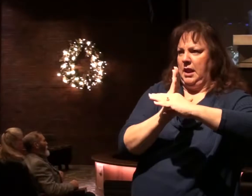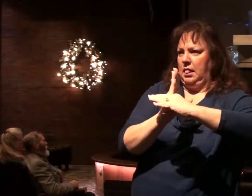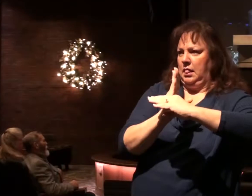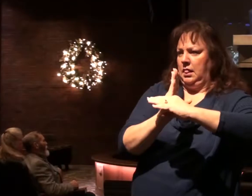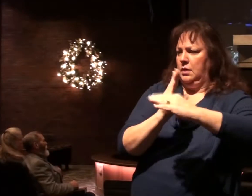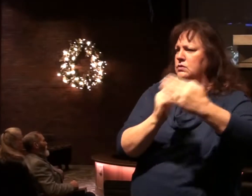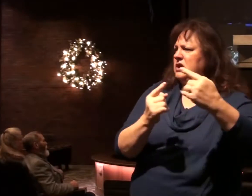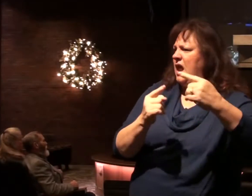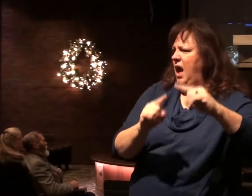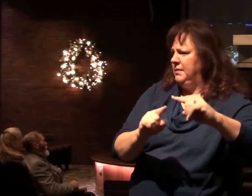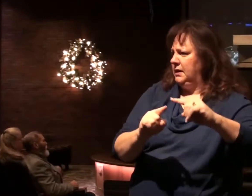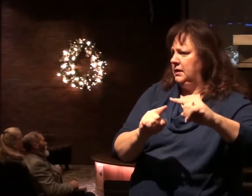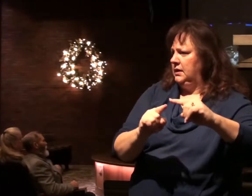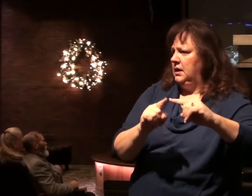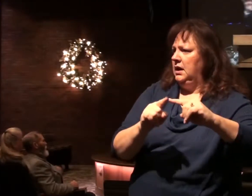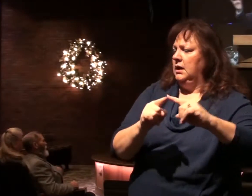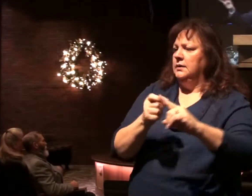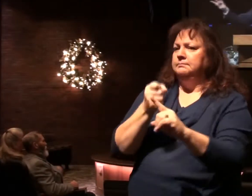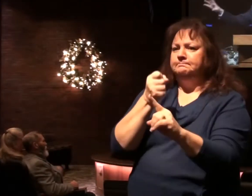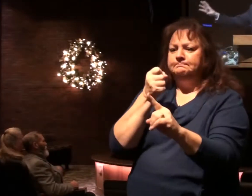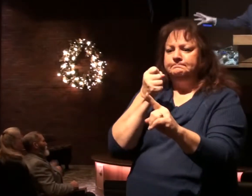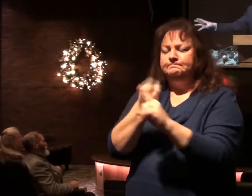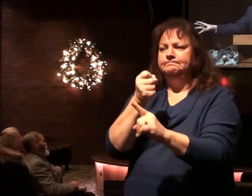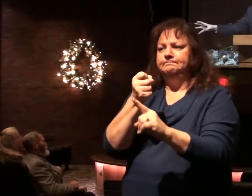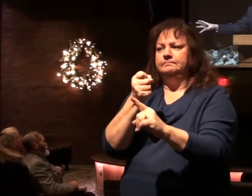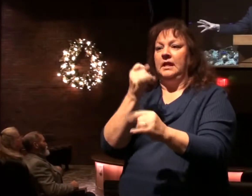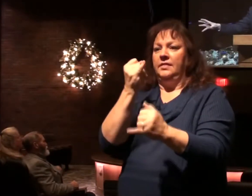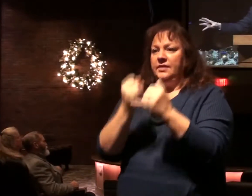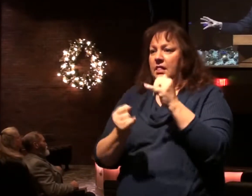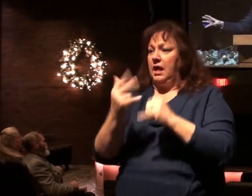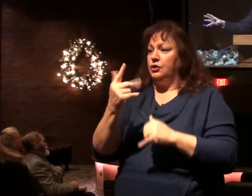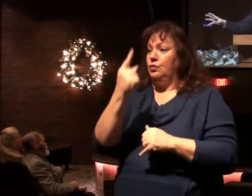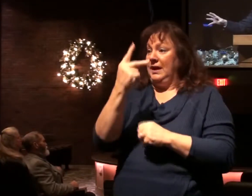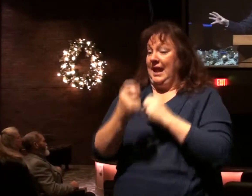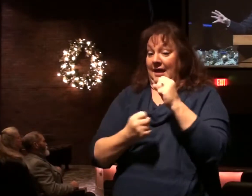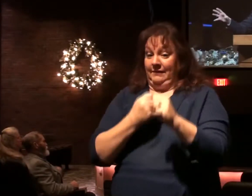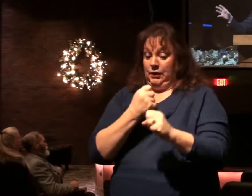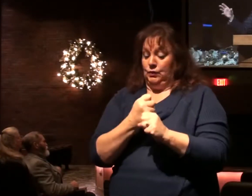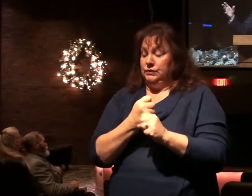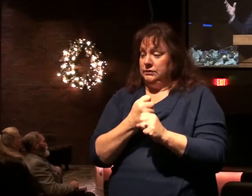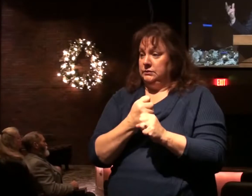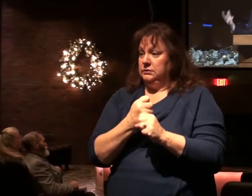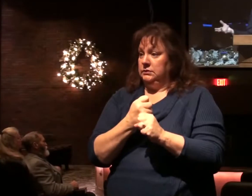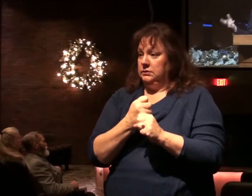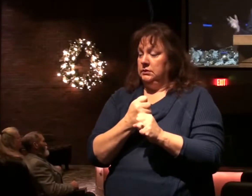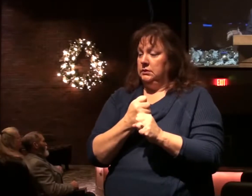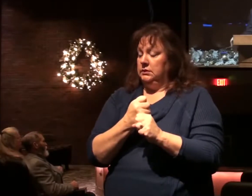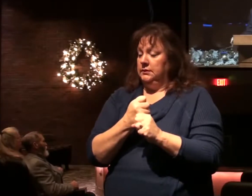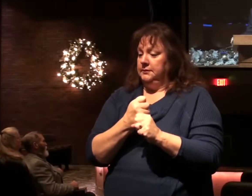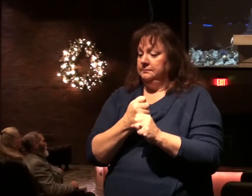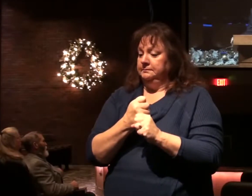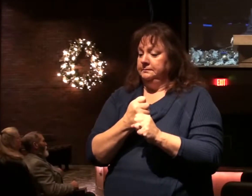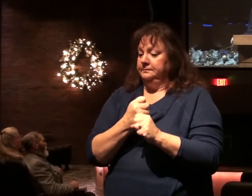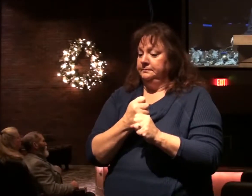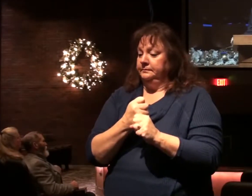that will impact the last three and a half years and